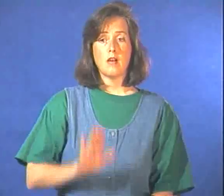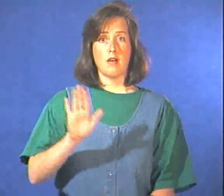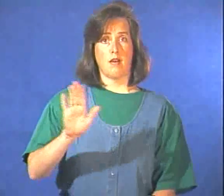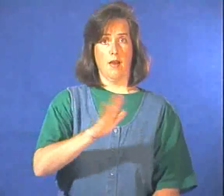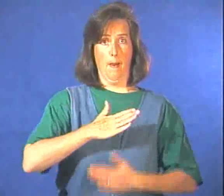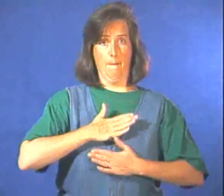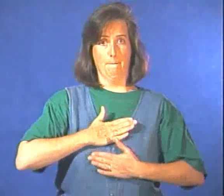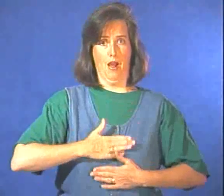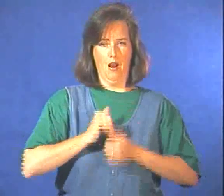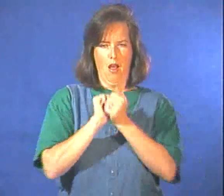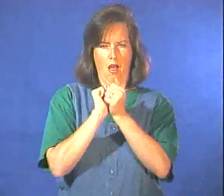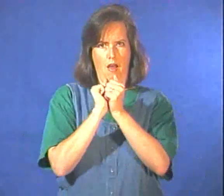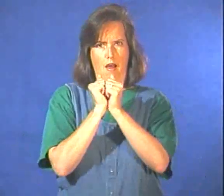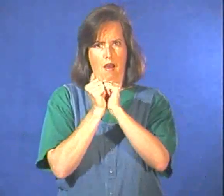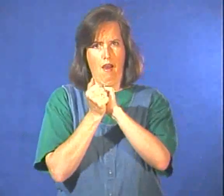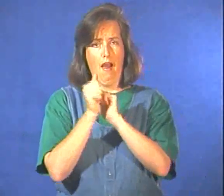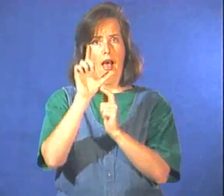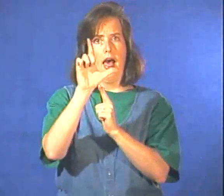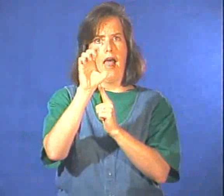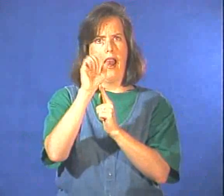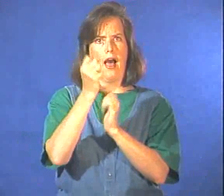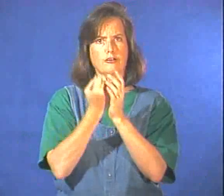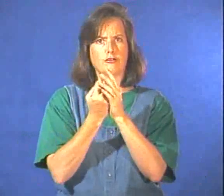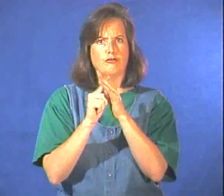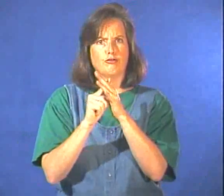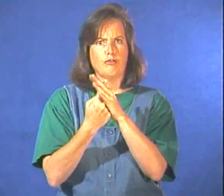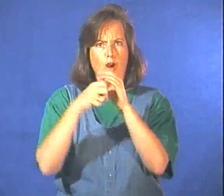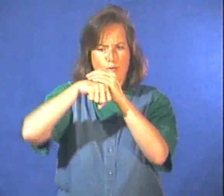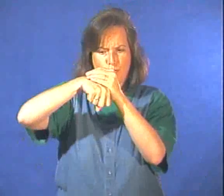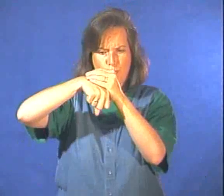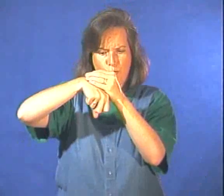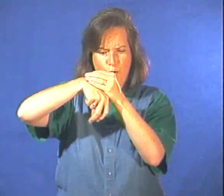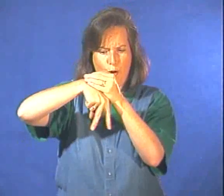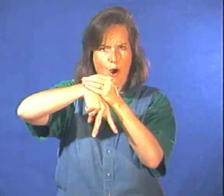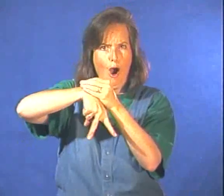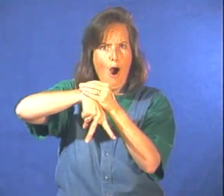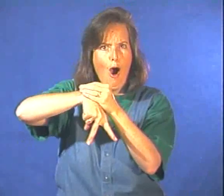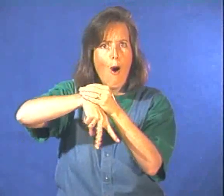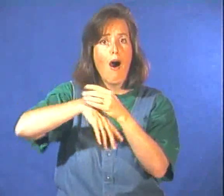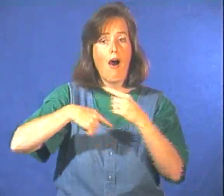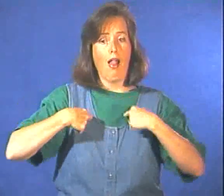As their bodies change, their legs and lungs grow.